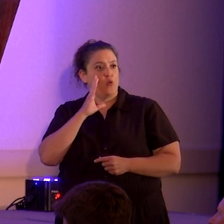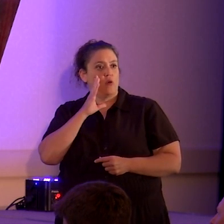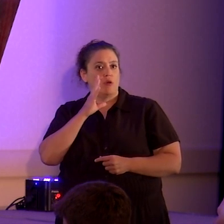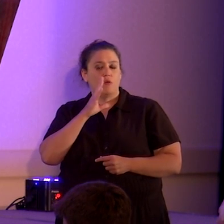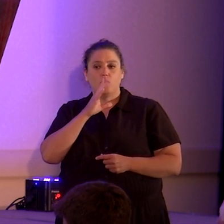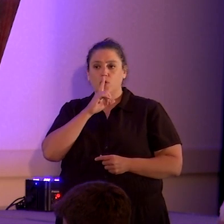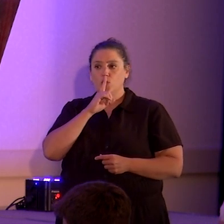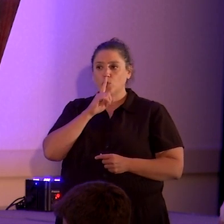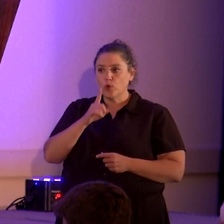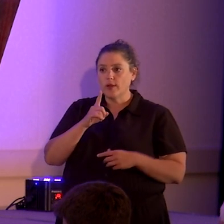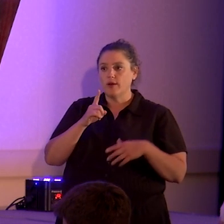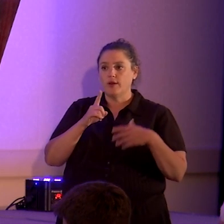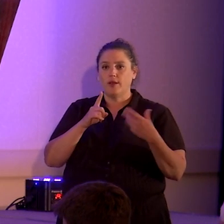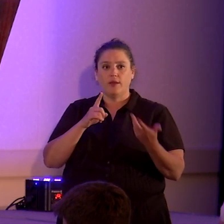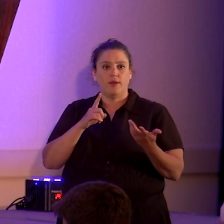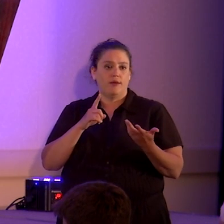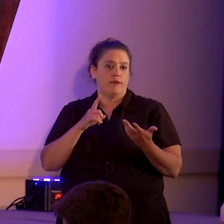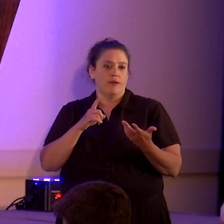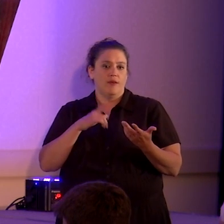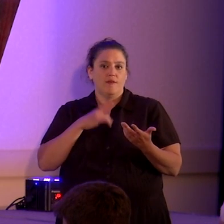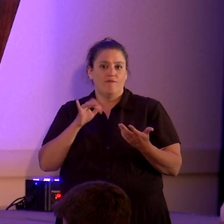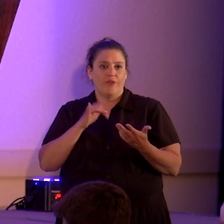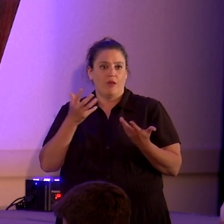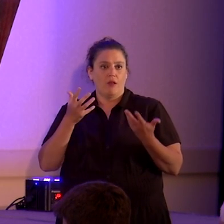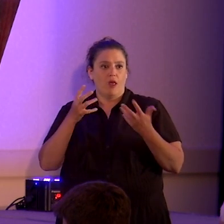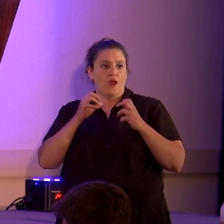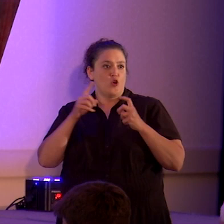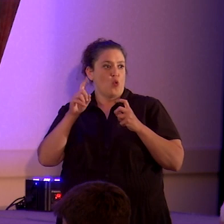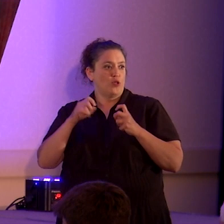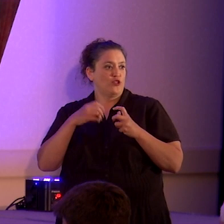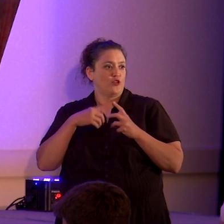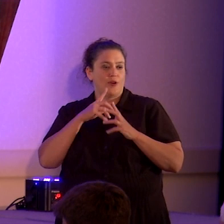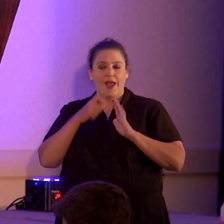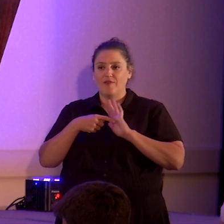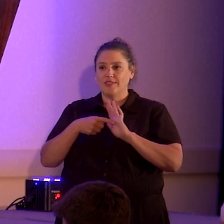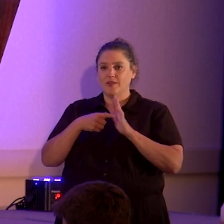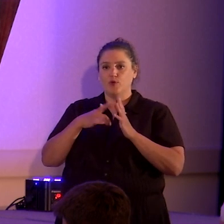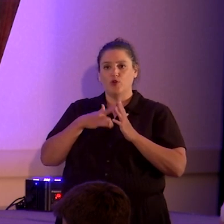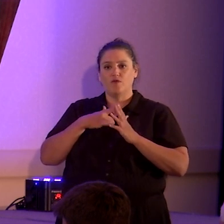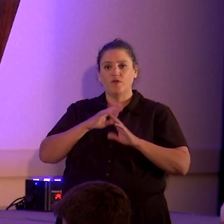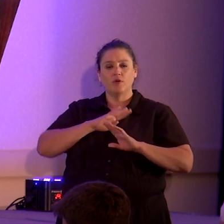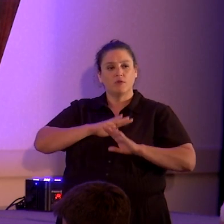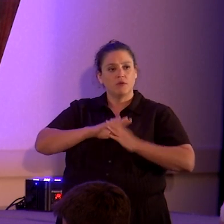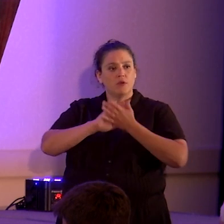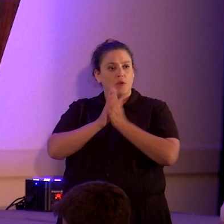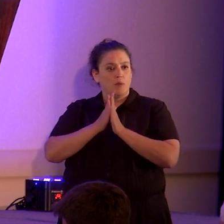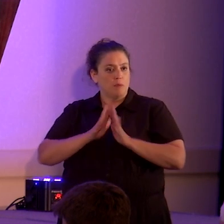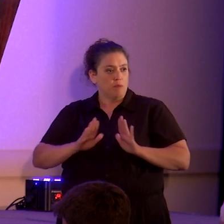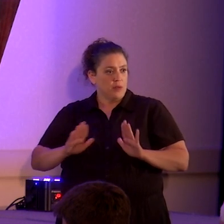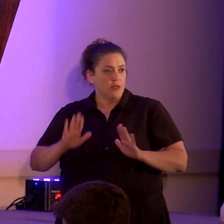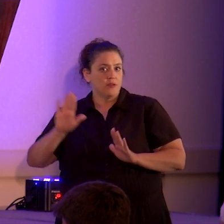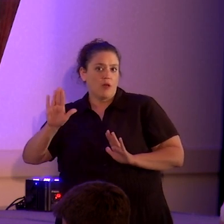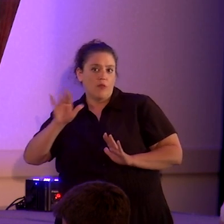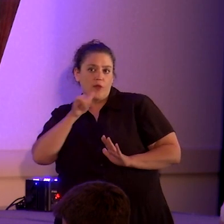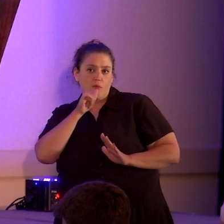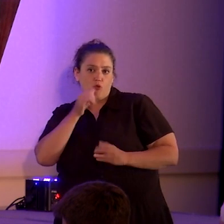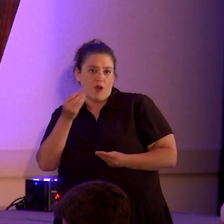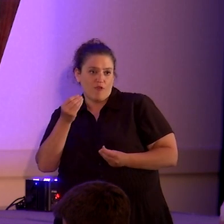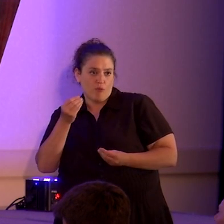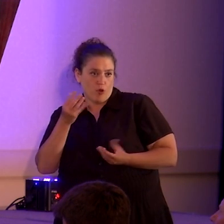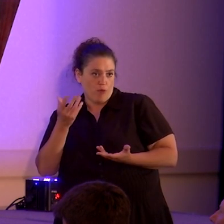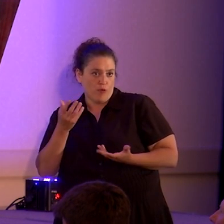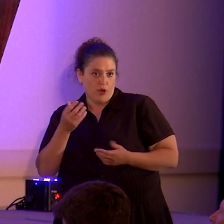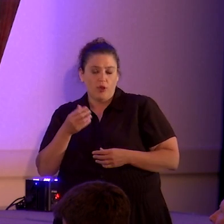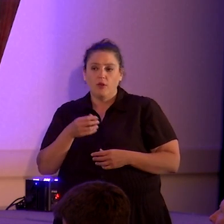begrudge anyone their own symbol on private property that gives them consolation of whatever